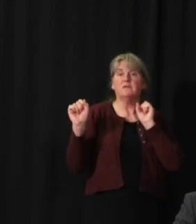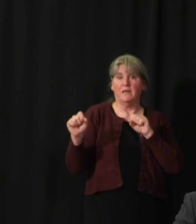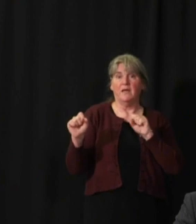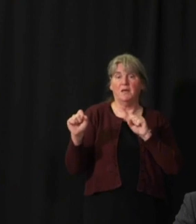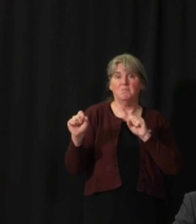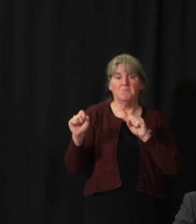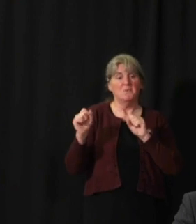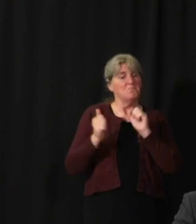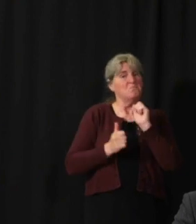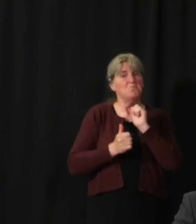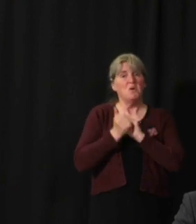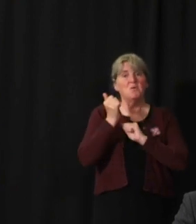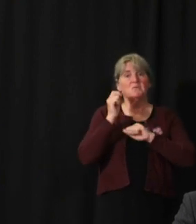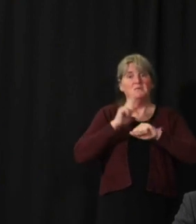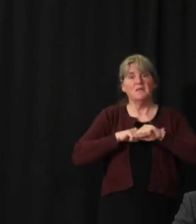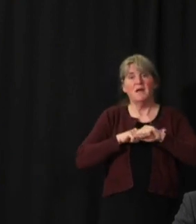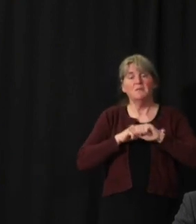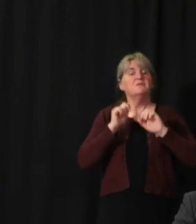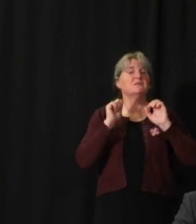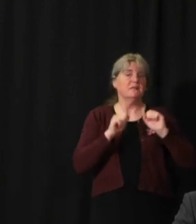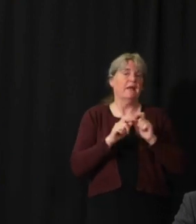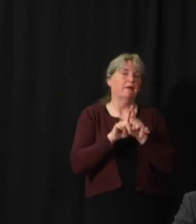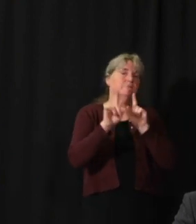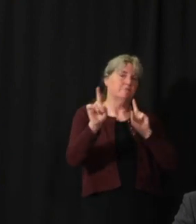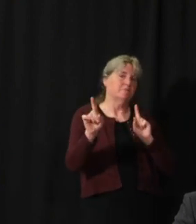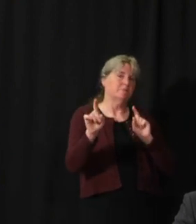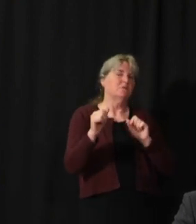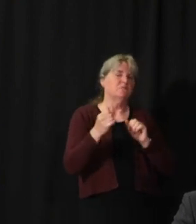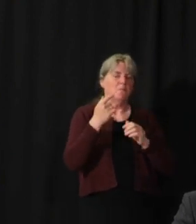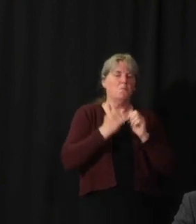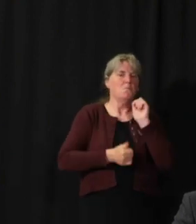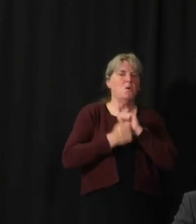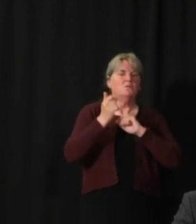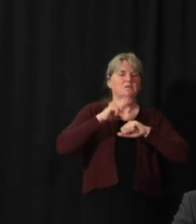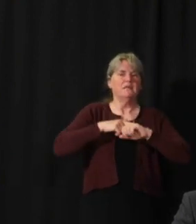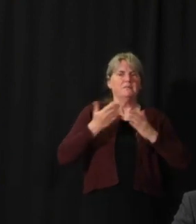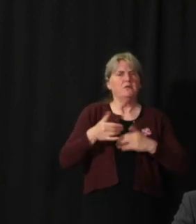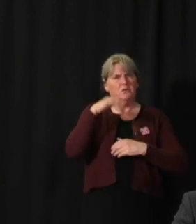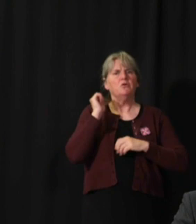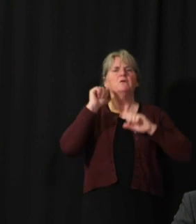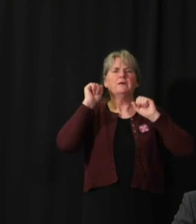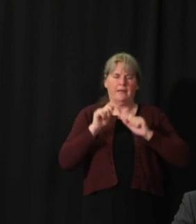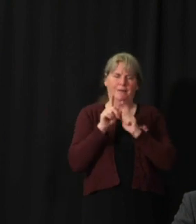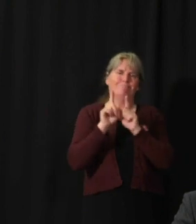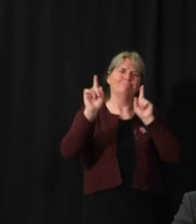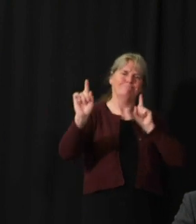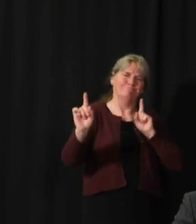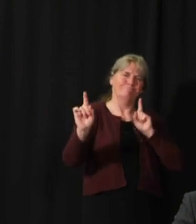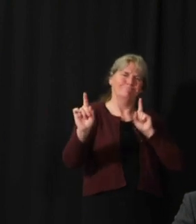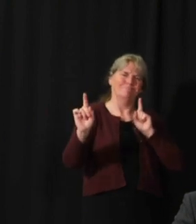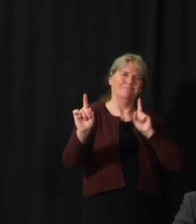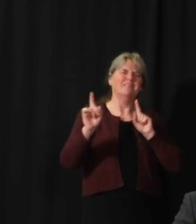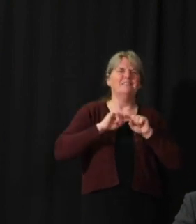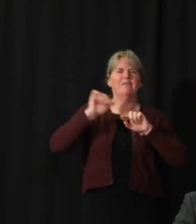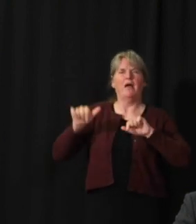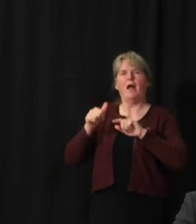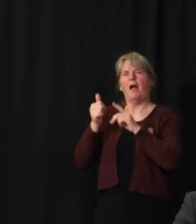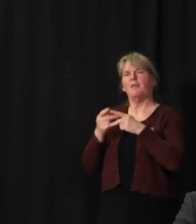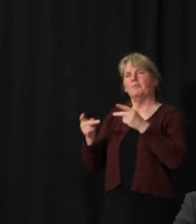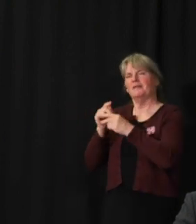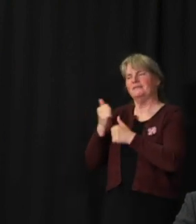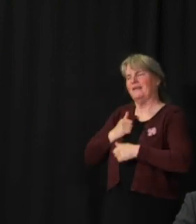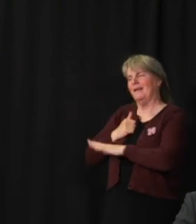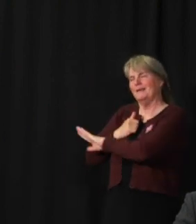circumstances, really quite easy to maintain. So, so this is not a recommendation that